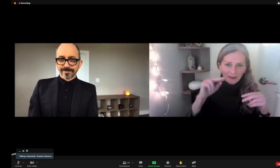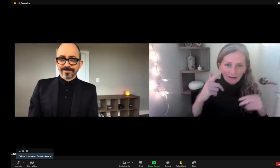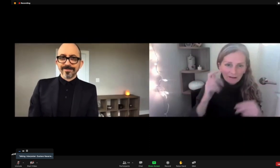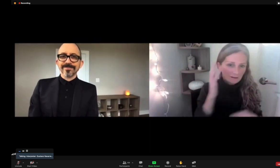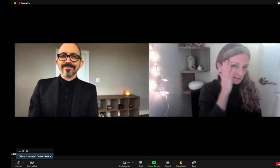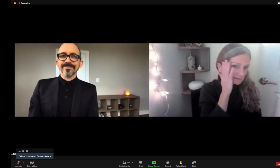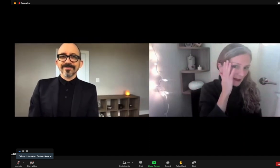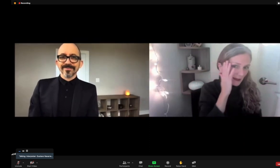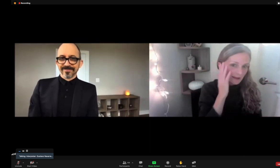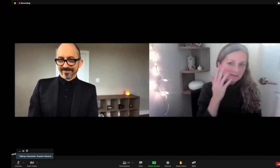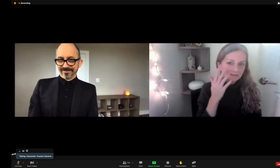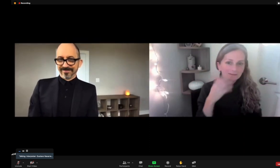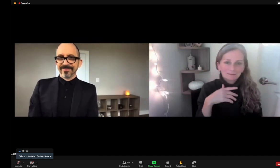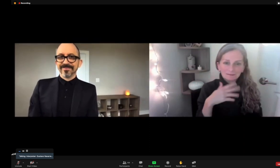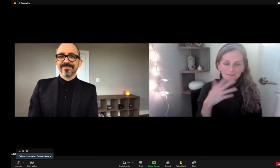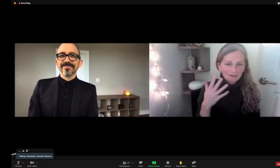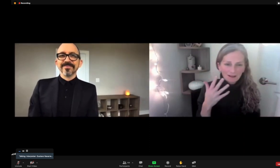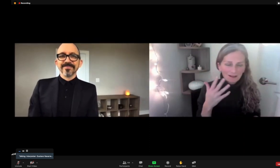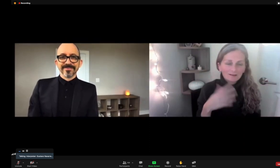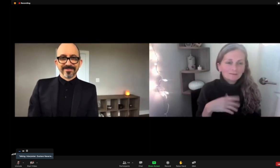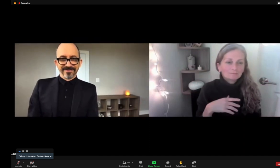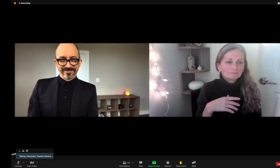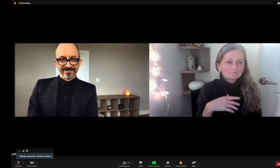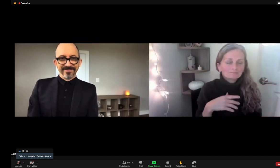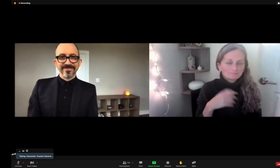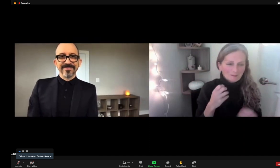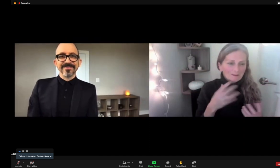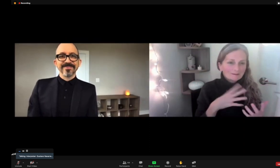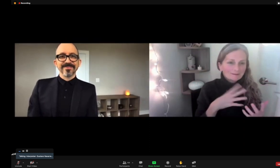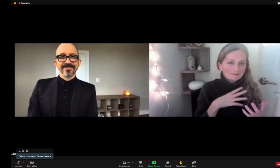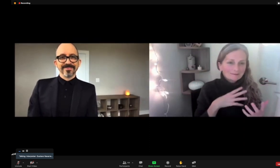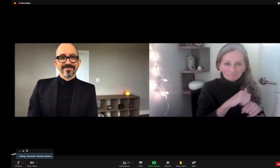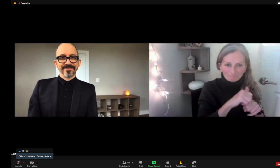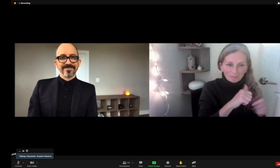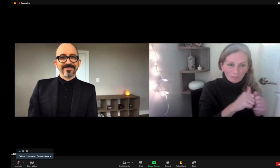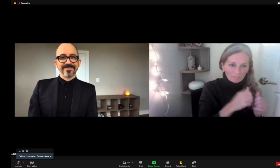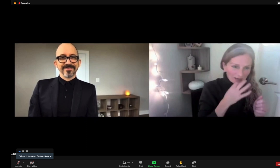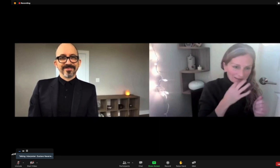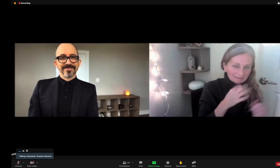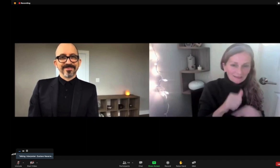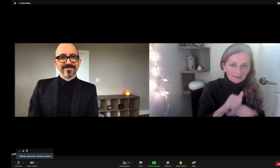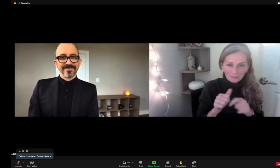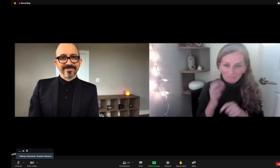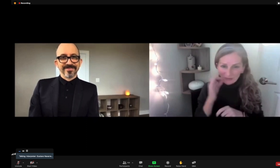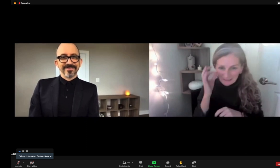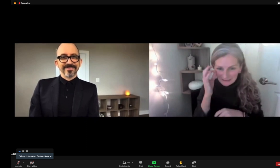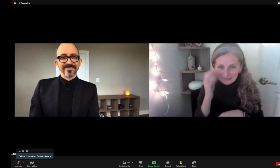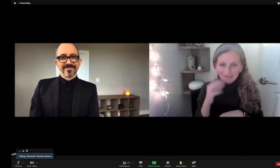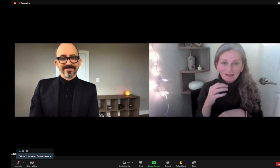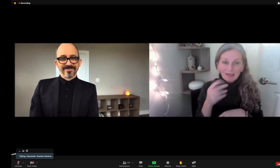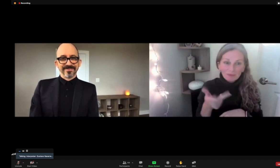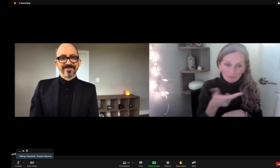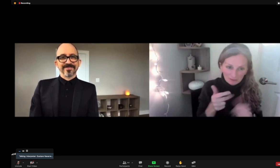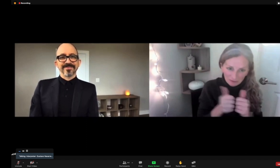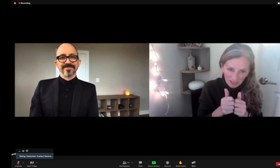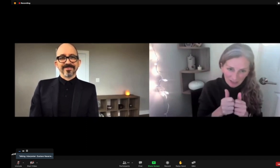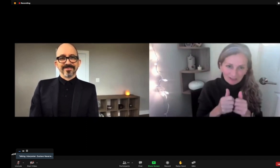see each other while they're filming, but they could only see their profile. It was definitely challenging because of COVID. So we practiced with Franklin and